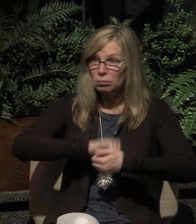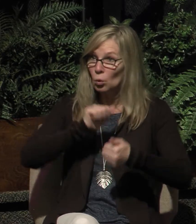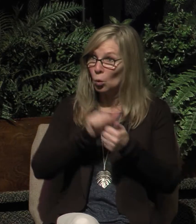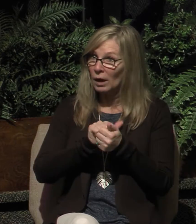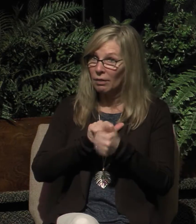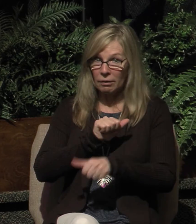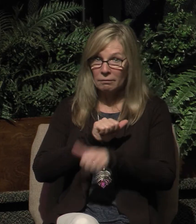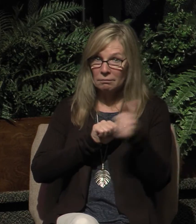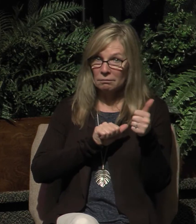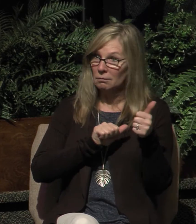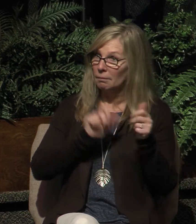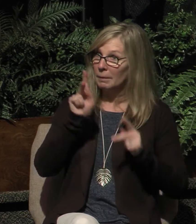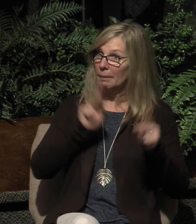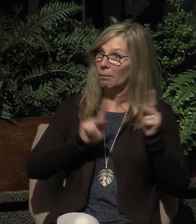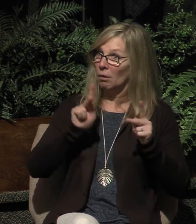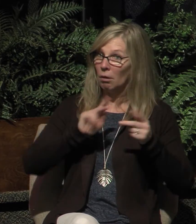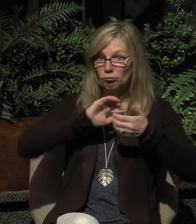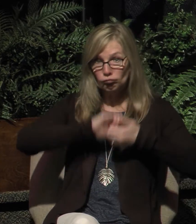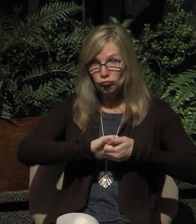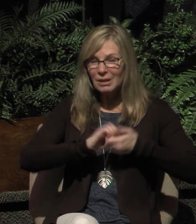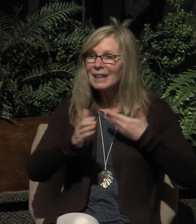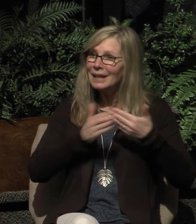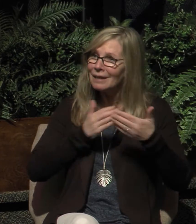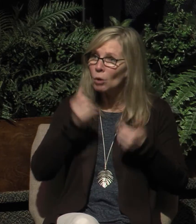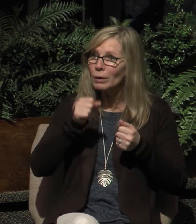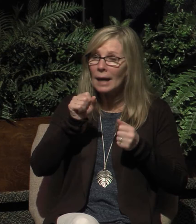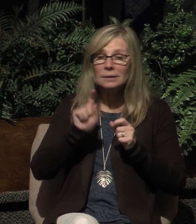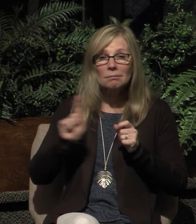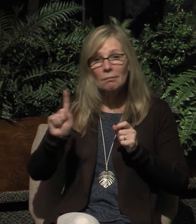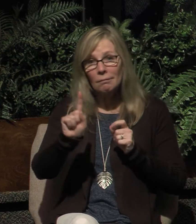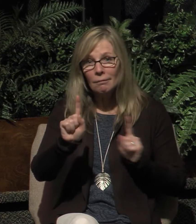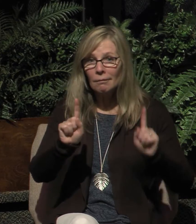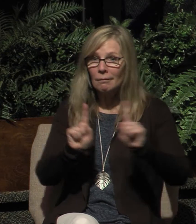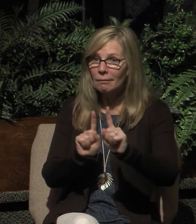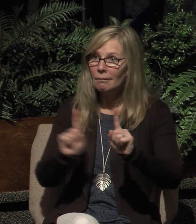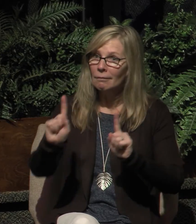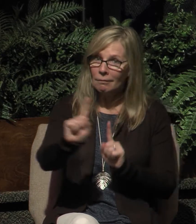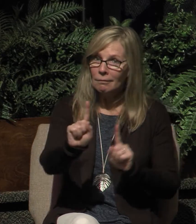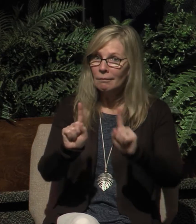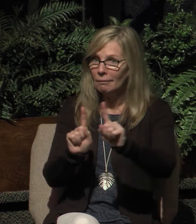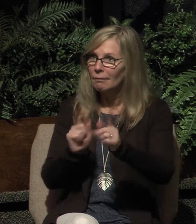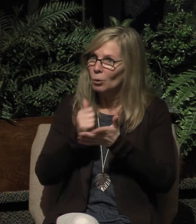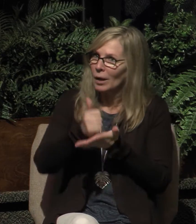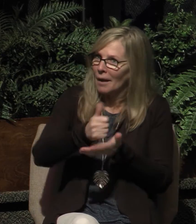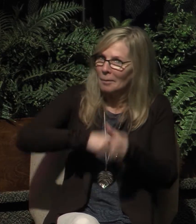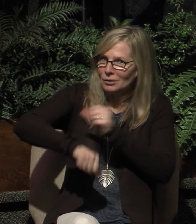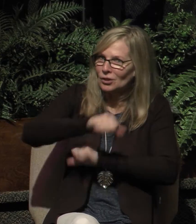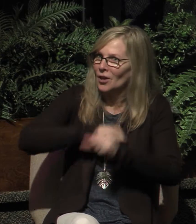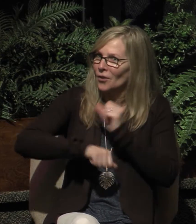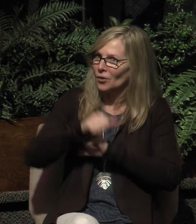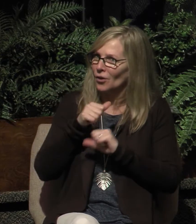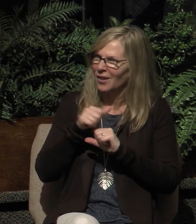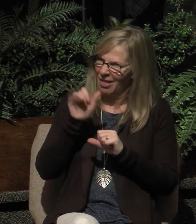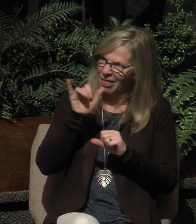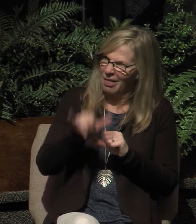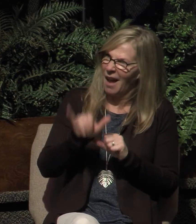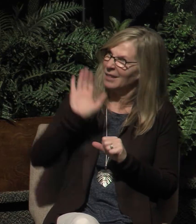and that perhaps even though they might slow you down a little, you might help to speed them up and that that's part of God's